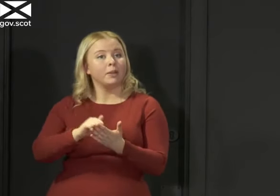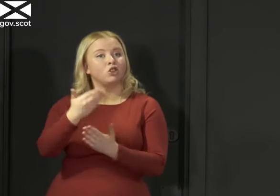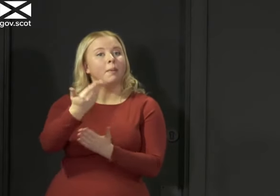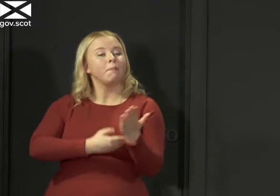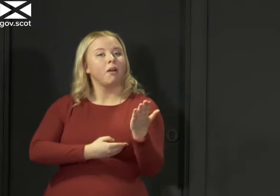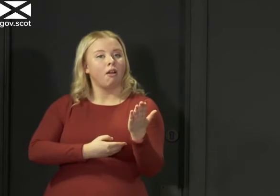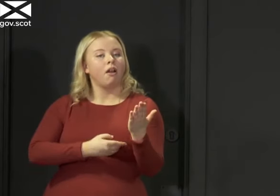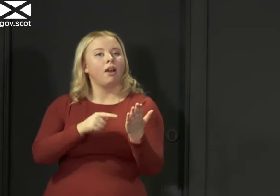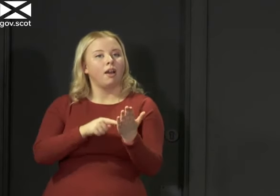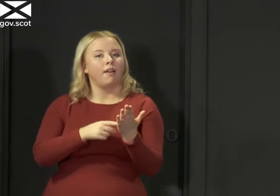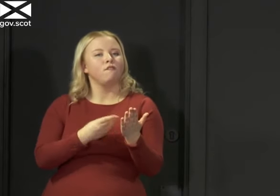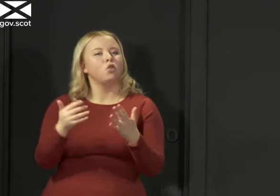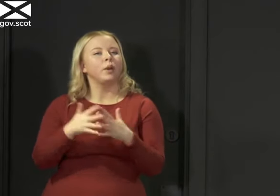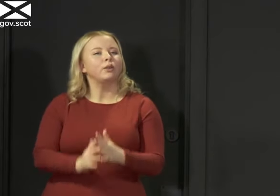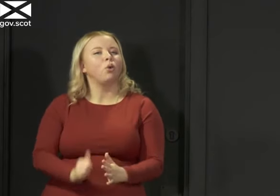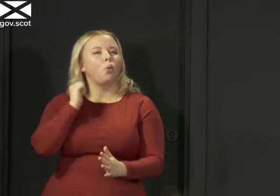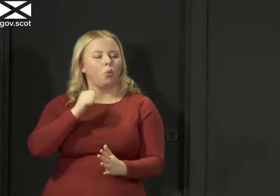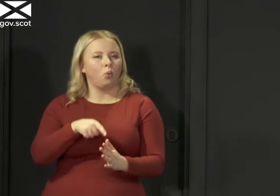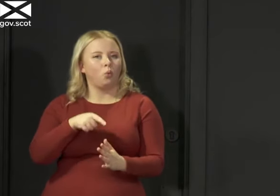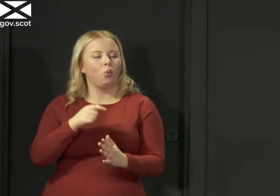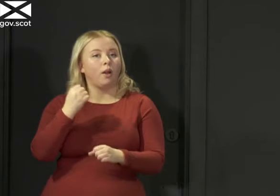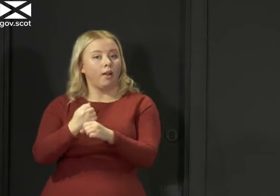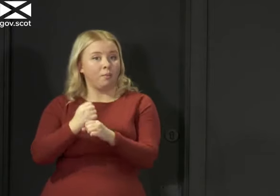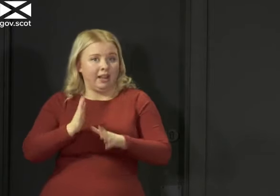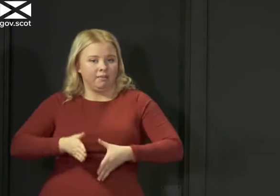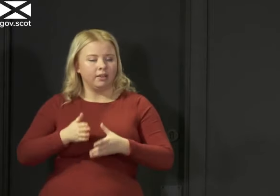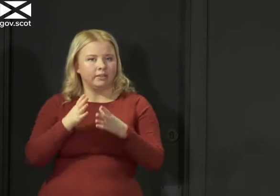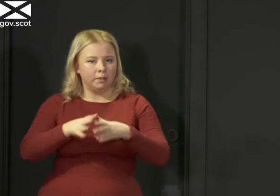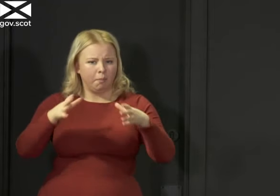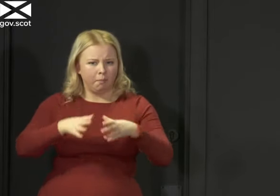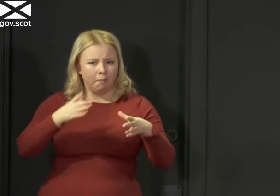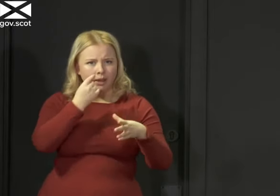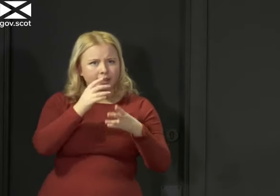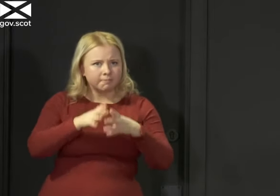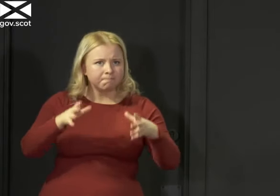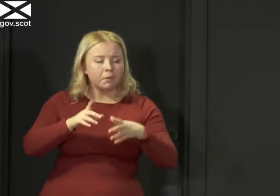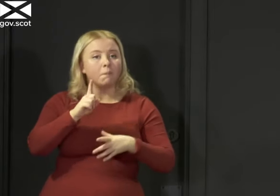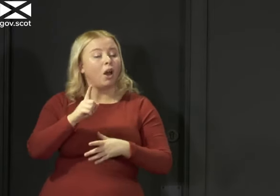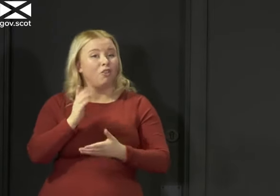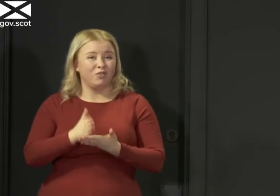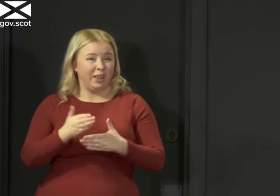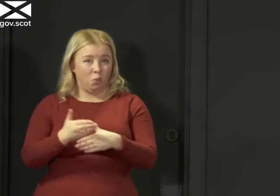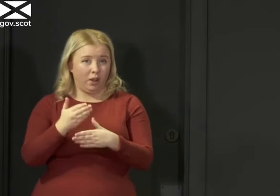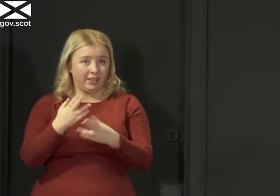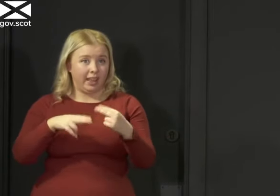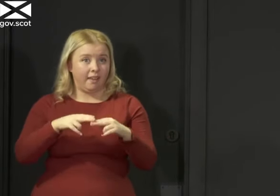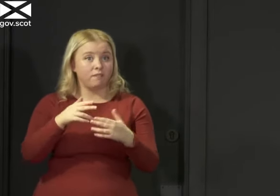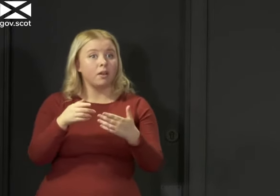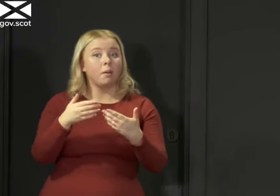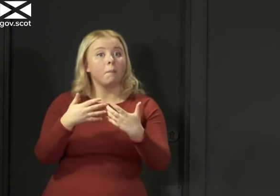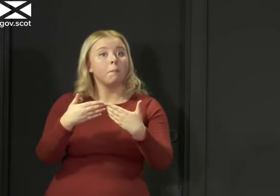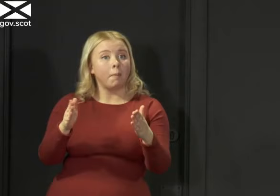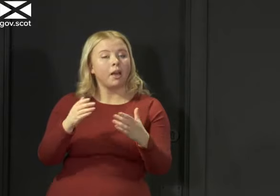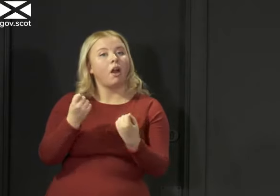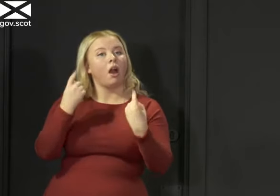weeks ago, you know, it's for government to build the capacity we need for this system, but it only works if the public both understand what we're asking you to do